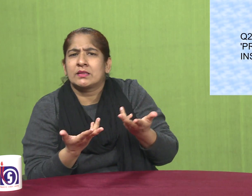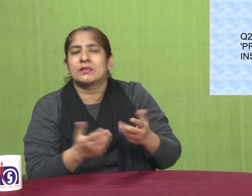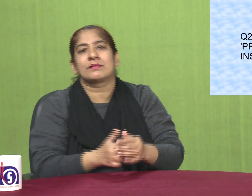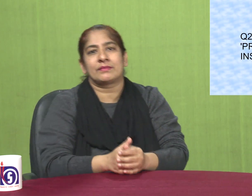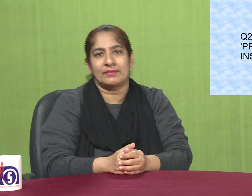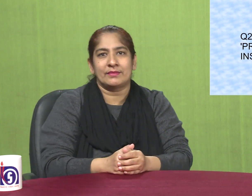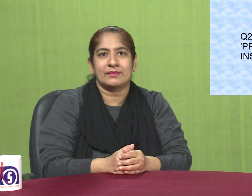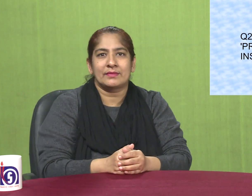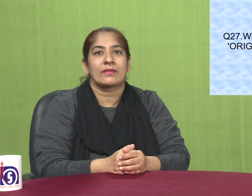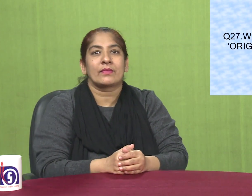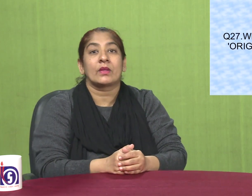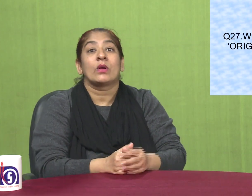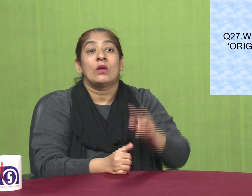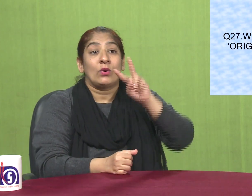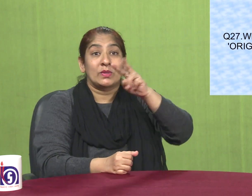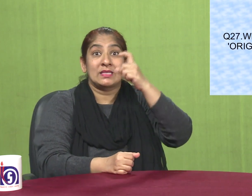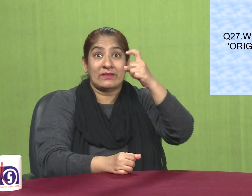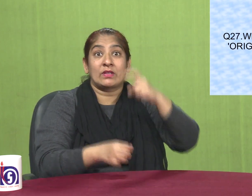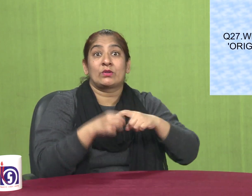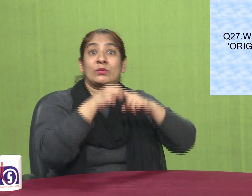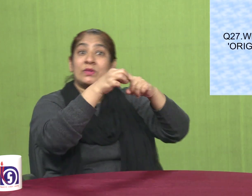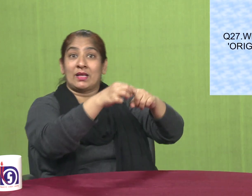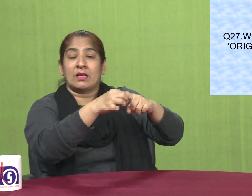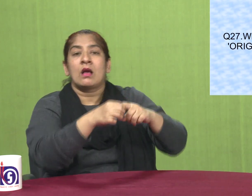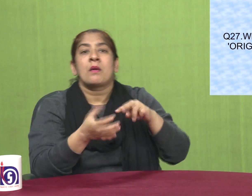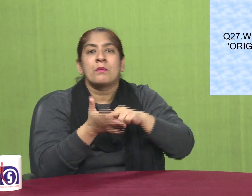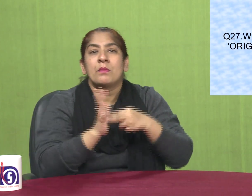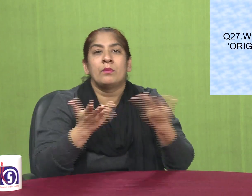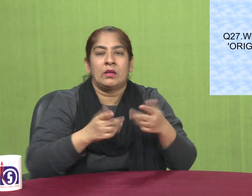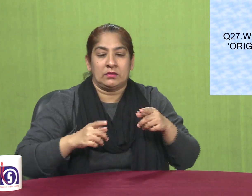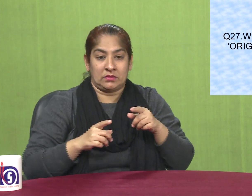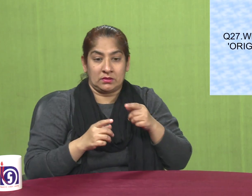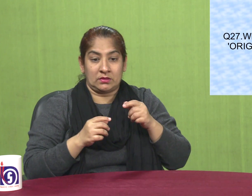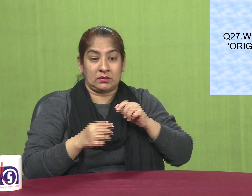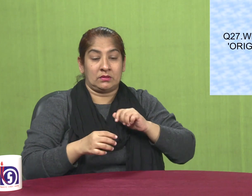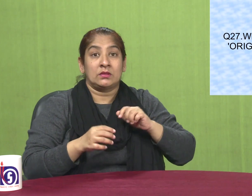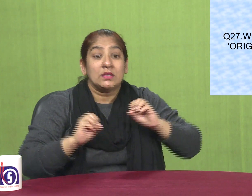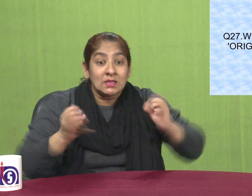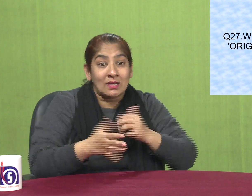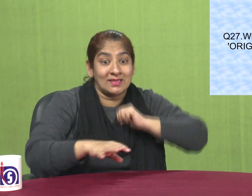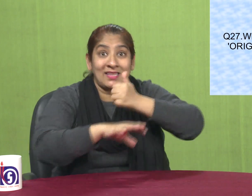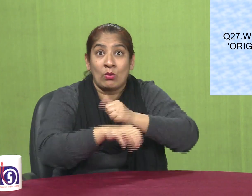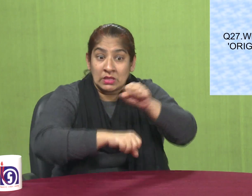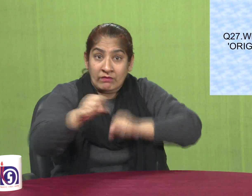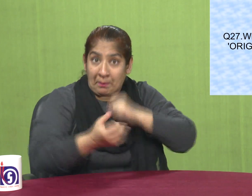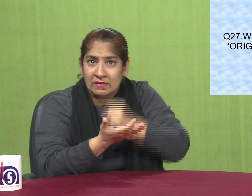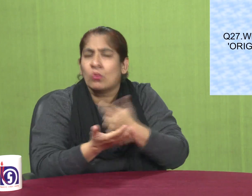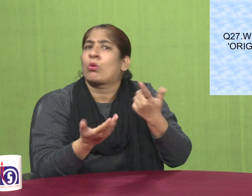question number 27 what is an origin certificate